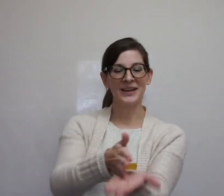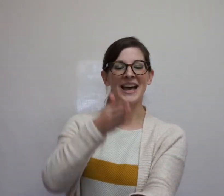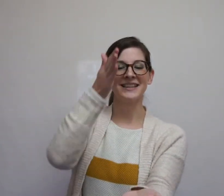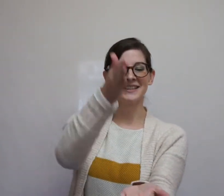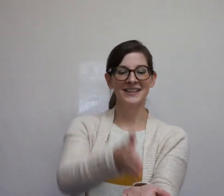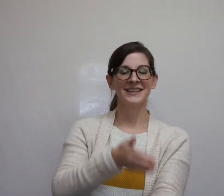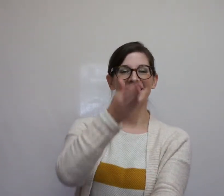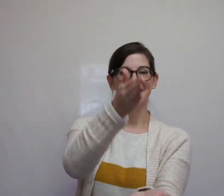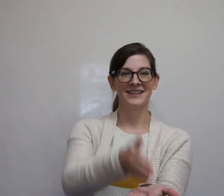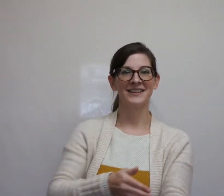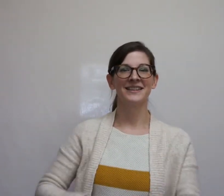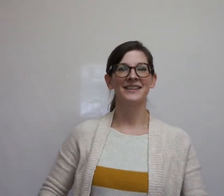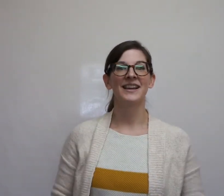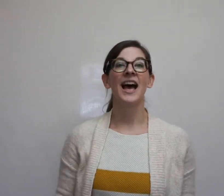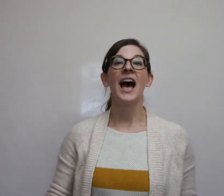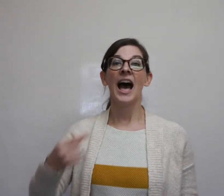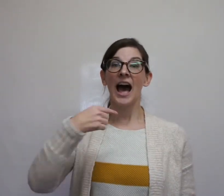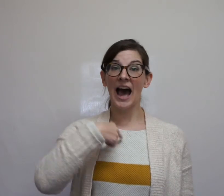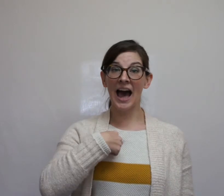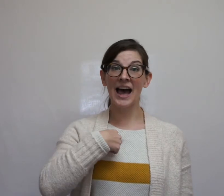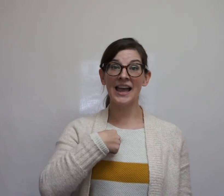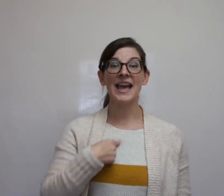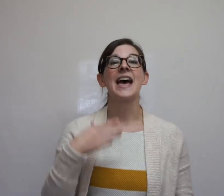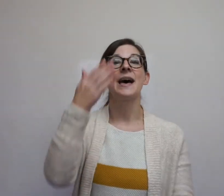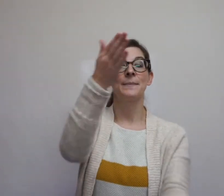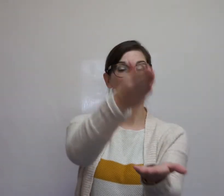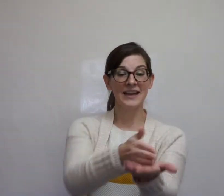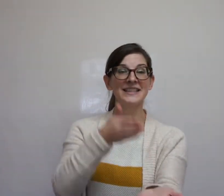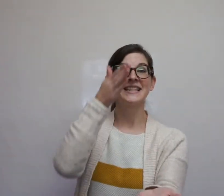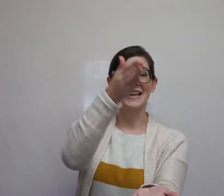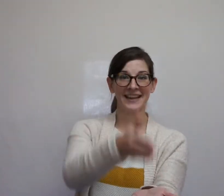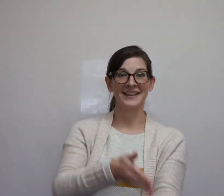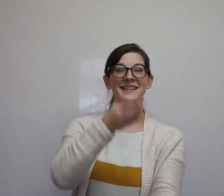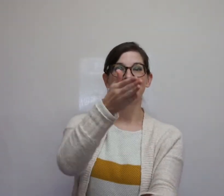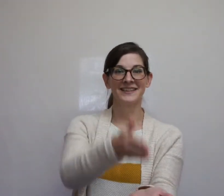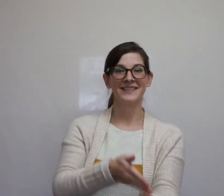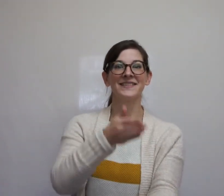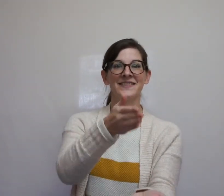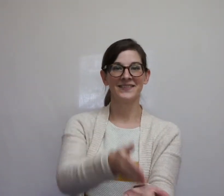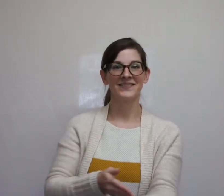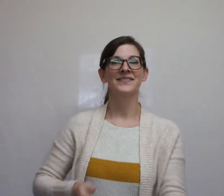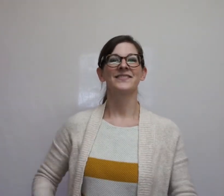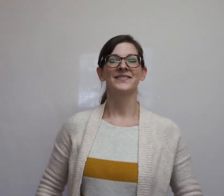cut. I am cutting. I I want I